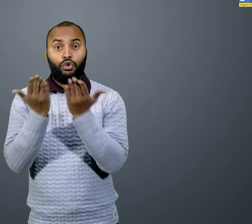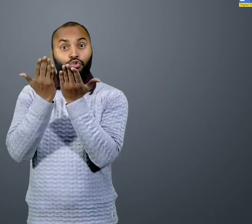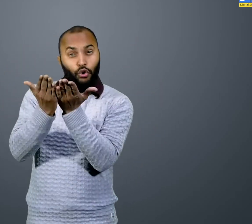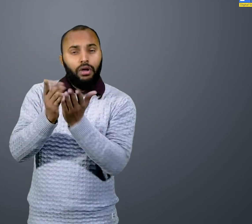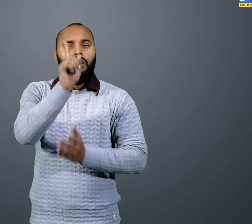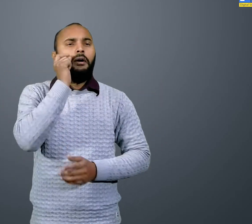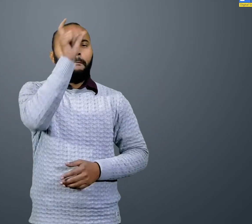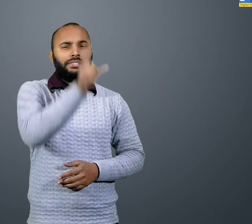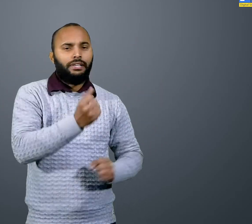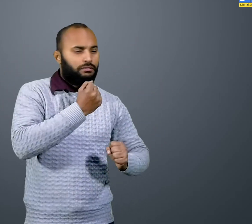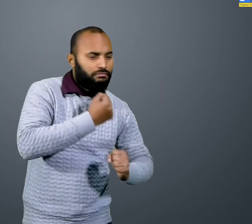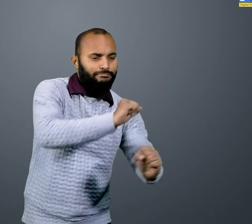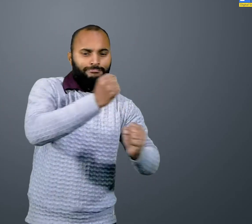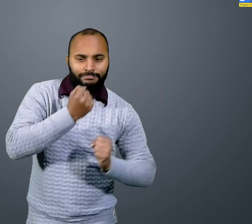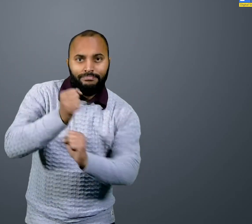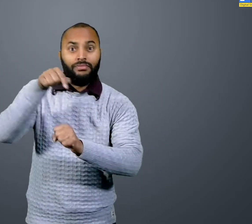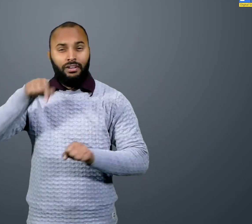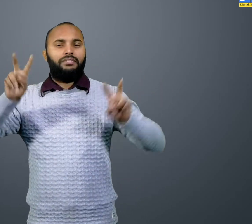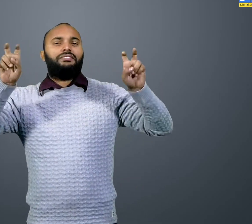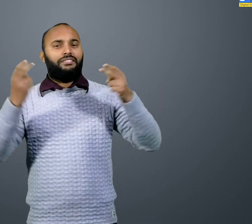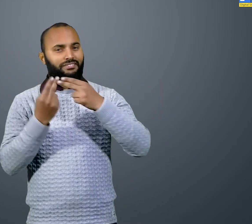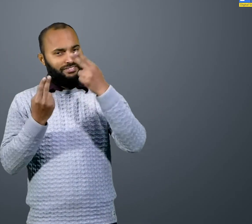Topic is The Sweeper Story